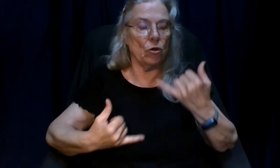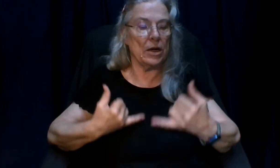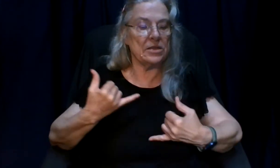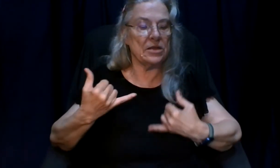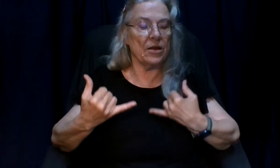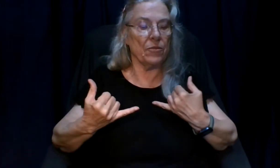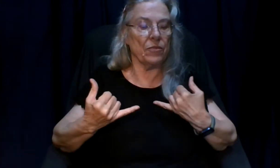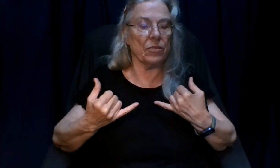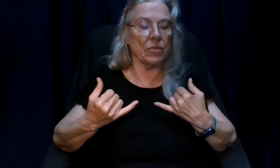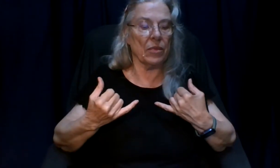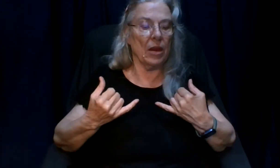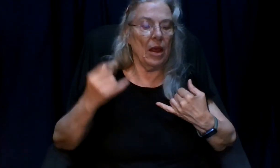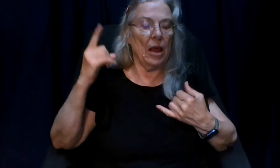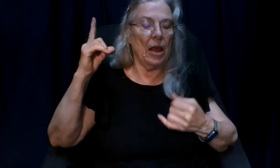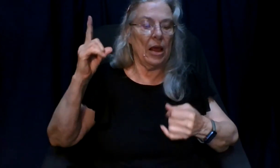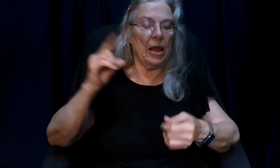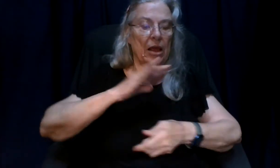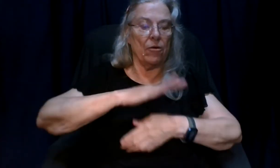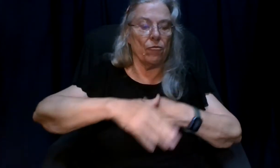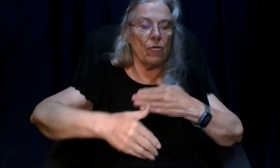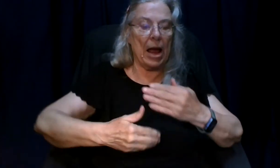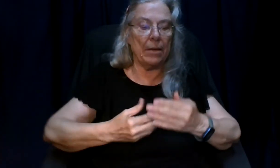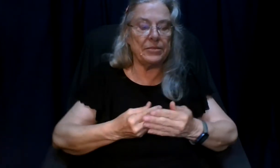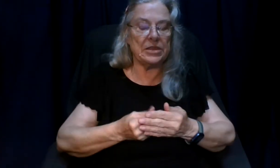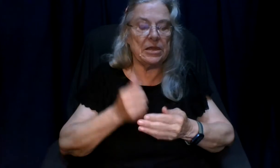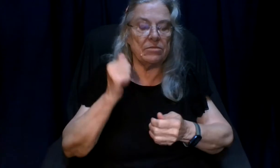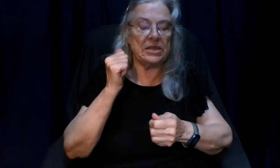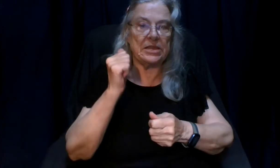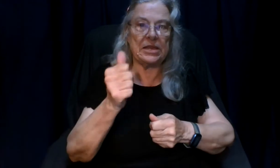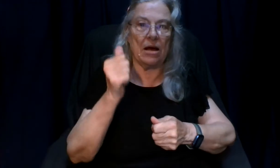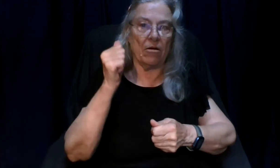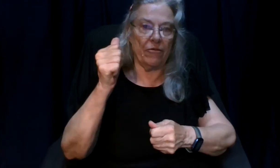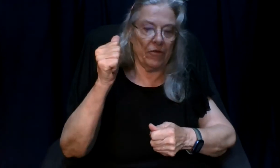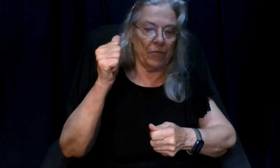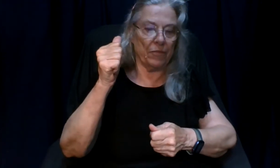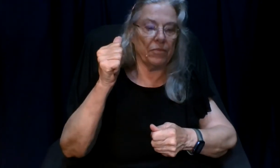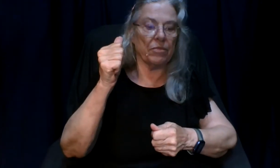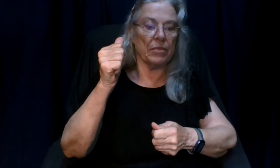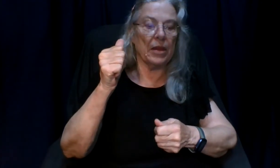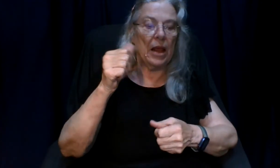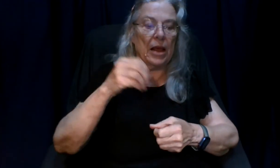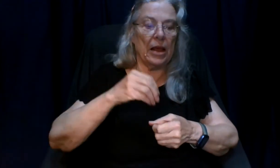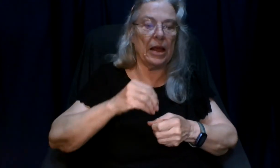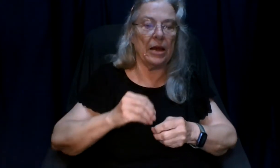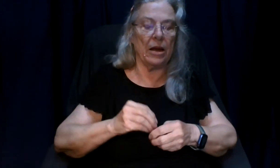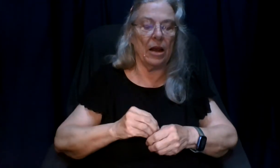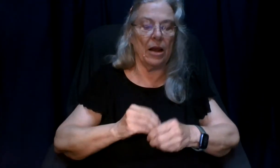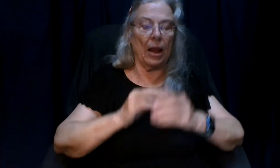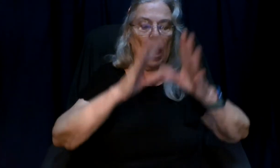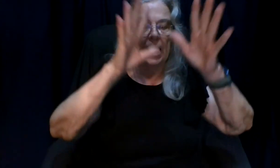he wraps himself in light